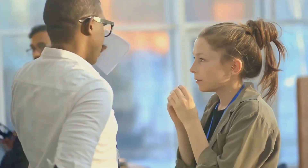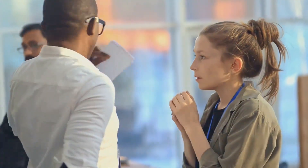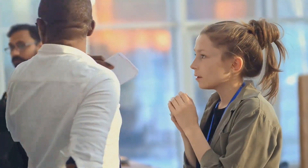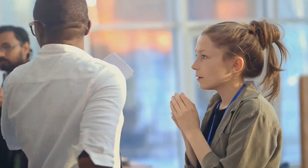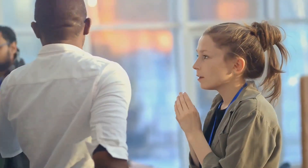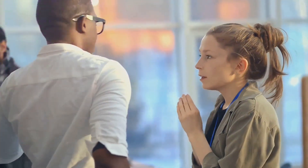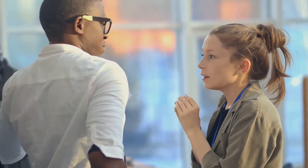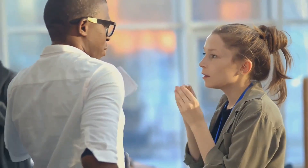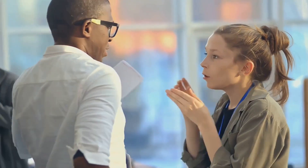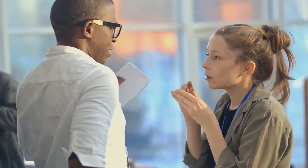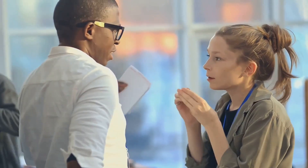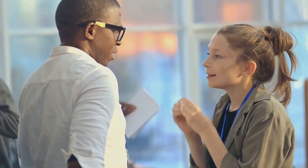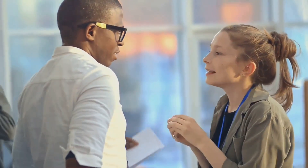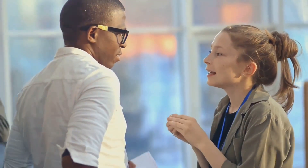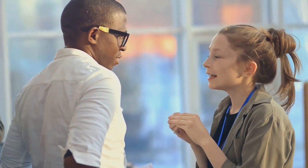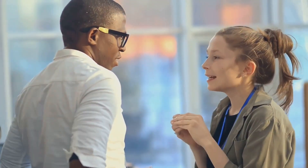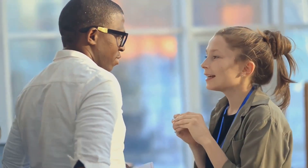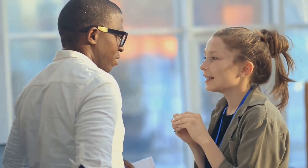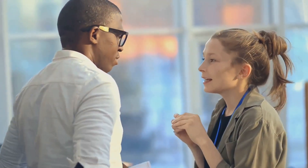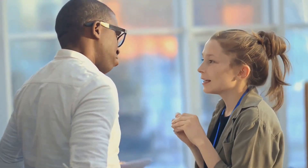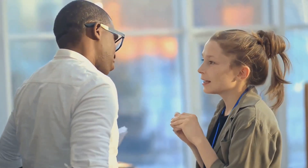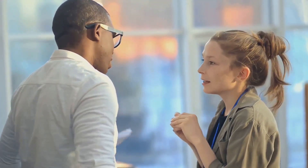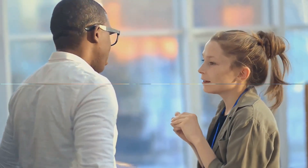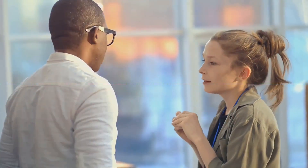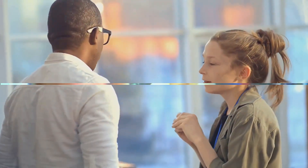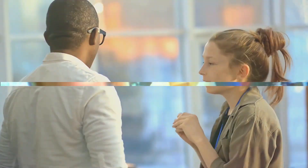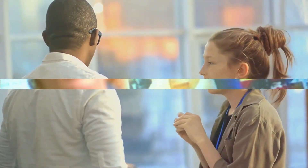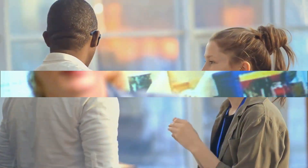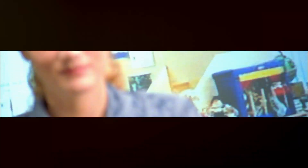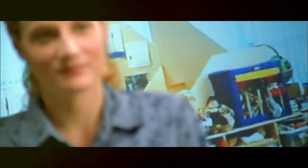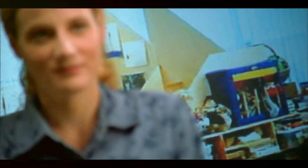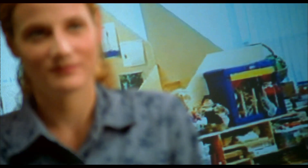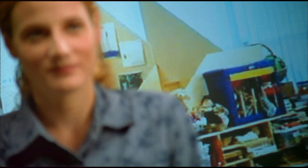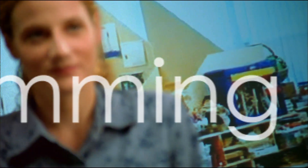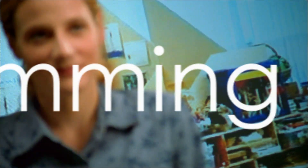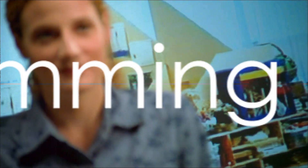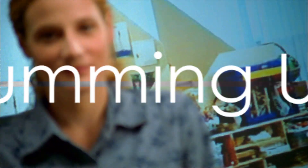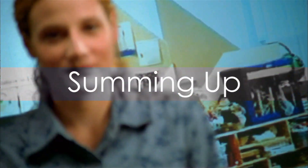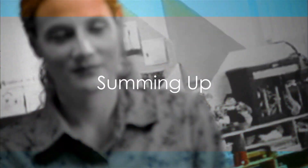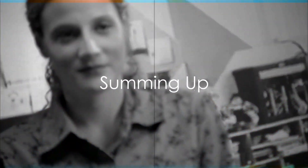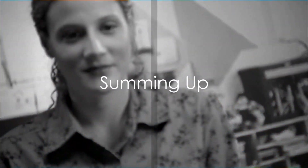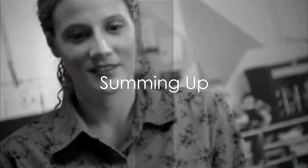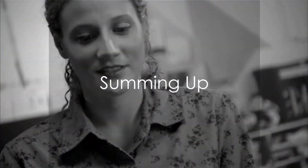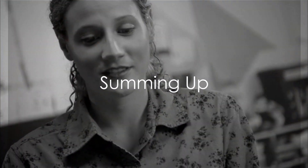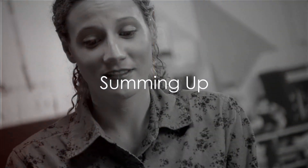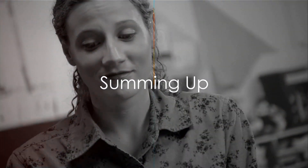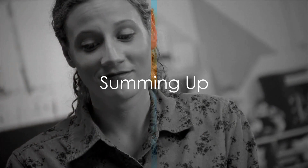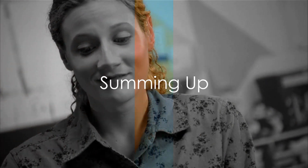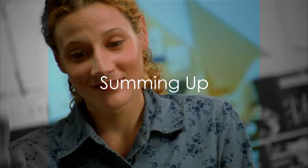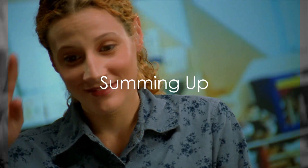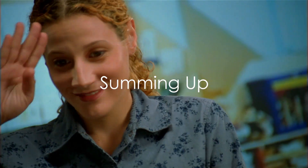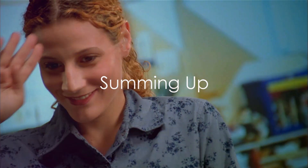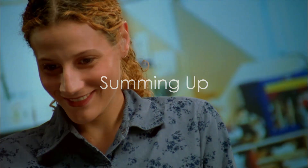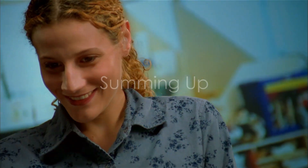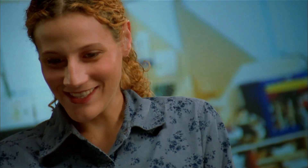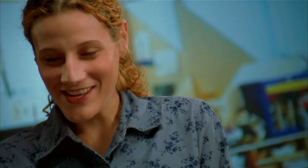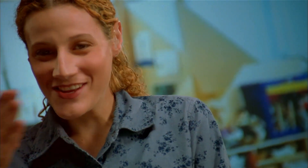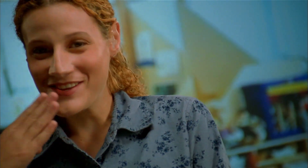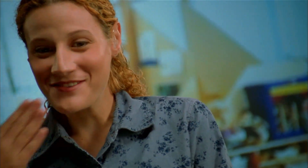ensuring effective communication in multilingual settings. So let's take a moment to appreciate the depth and breadth of a sign